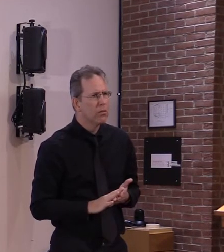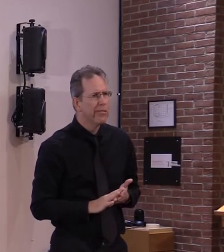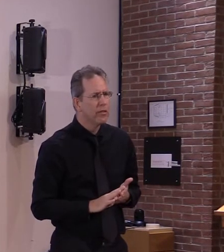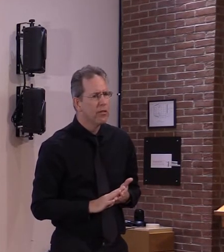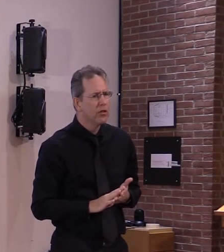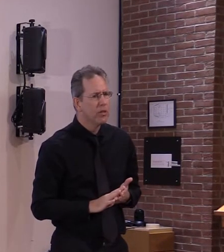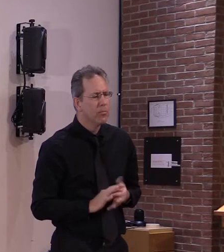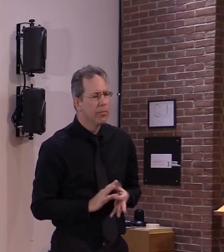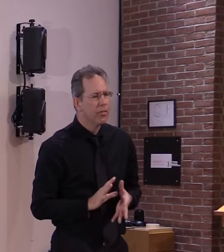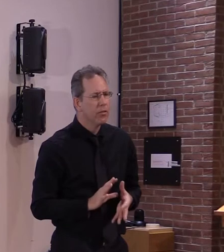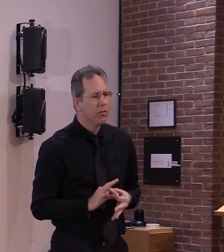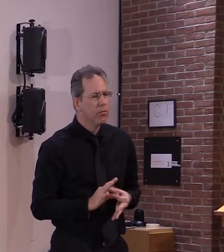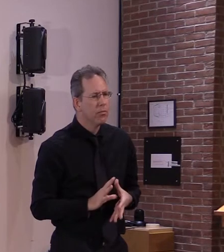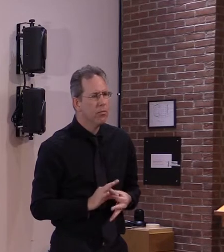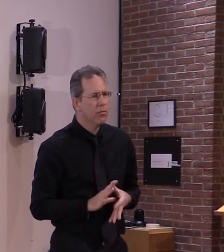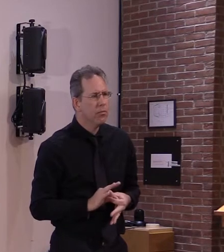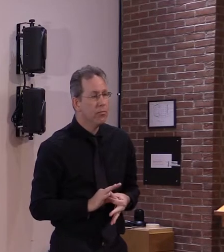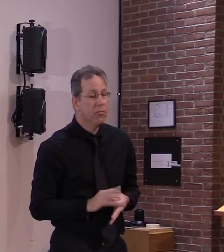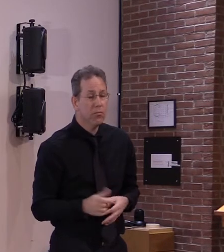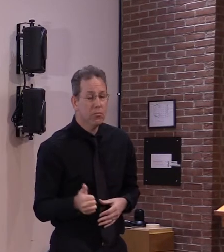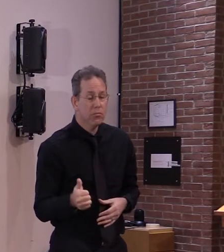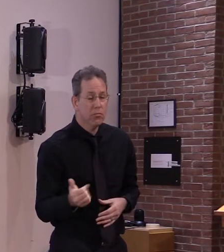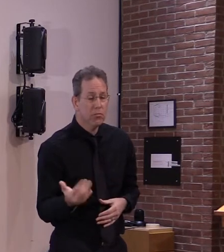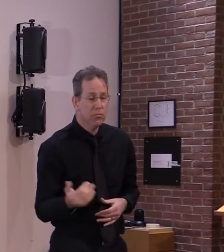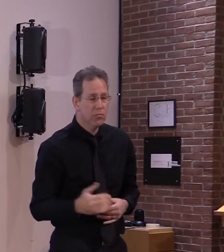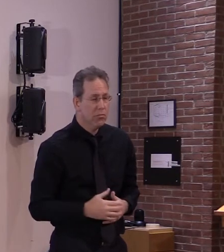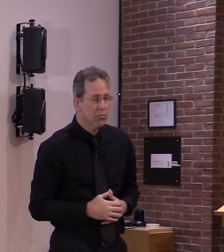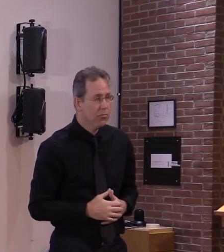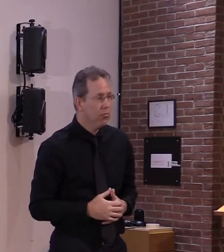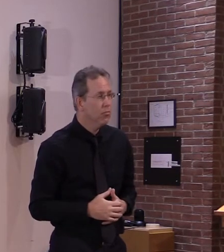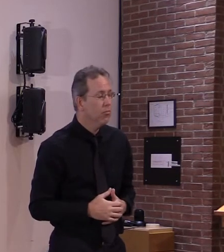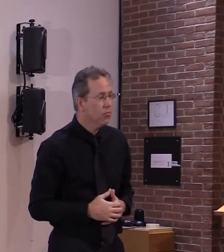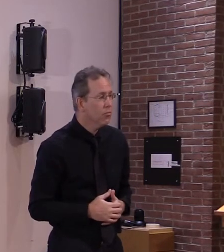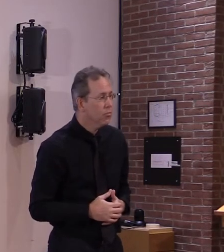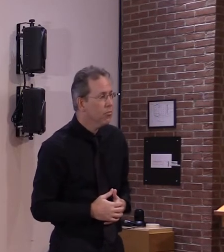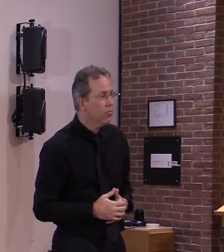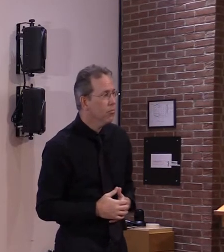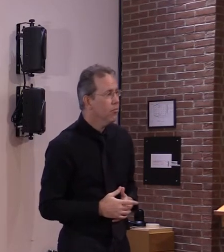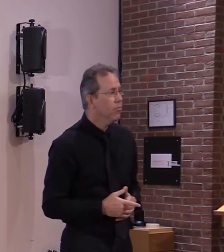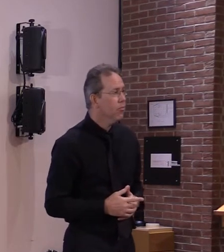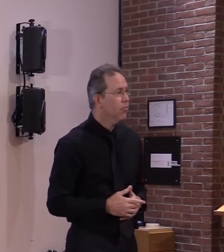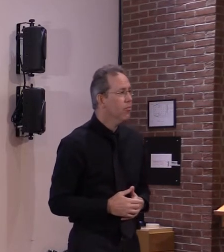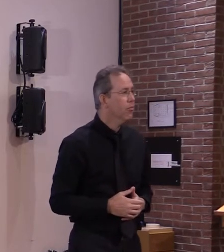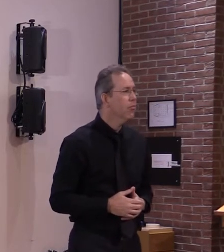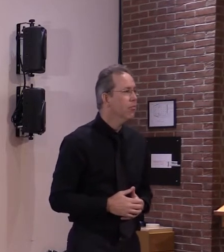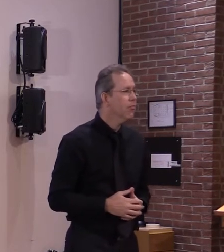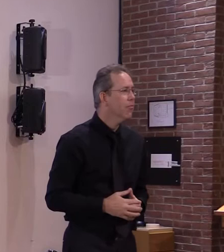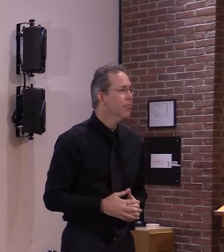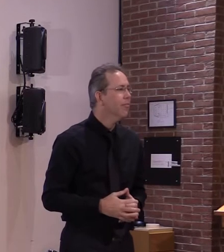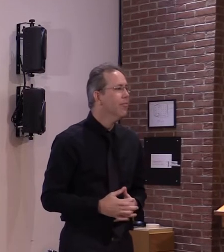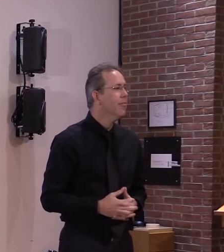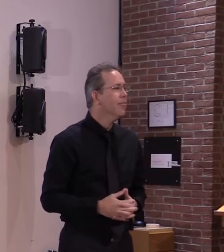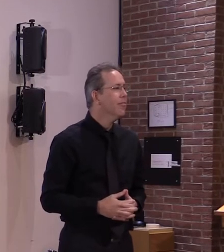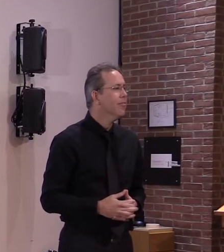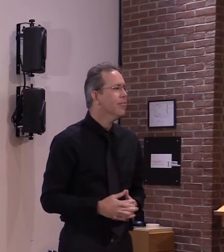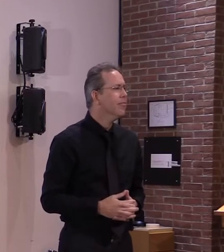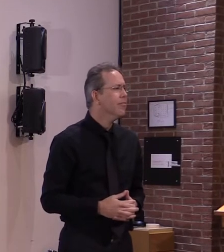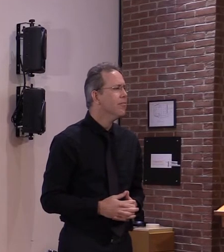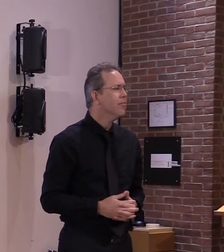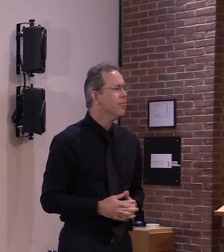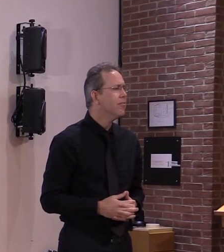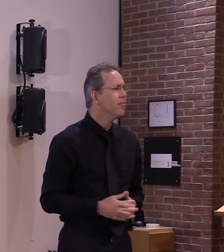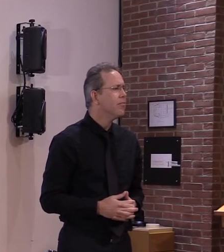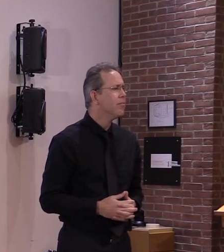uh hi everyone i have uh two questions presumably for doctors levine and leffler